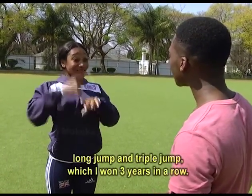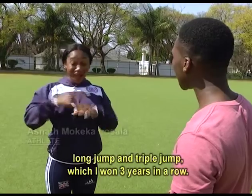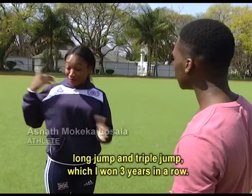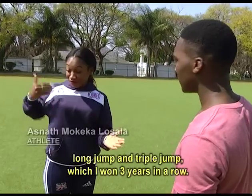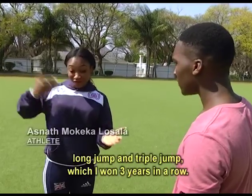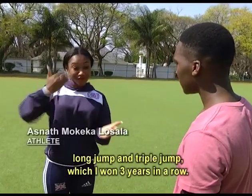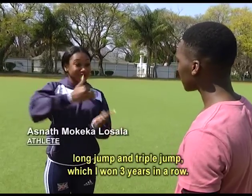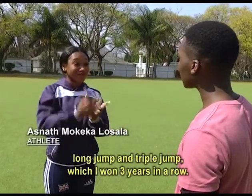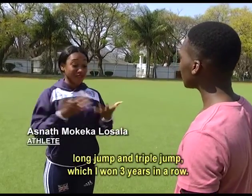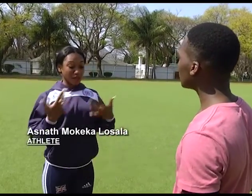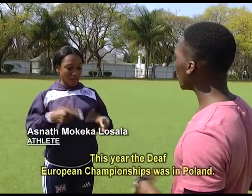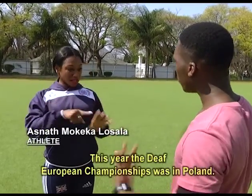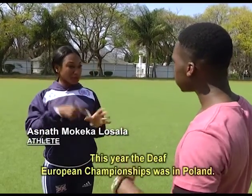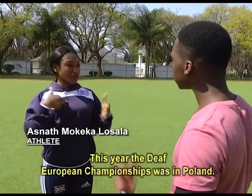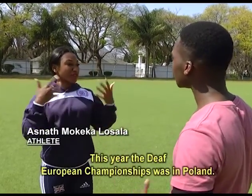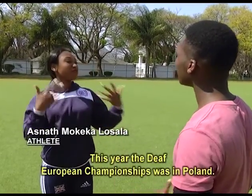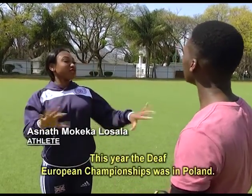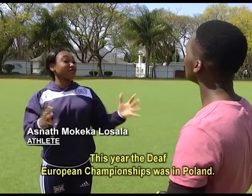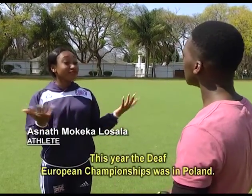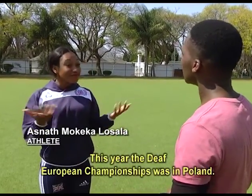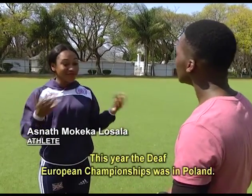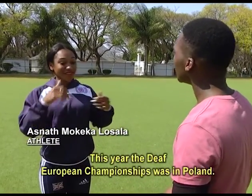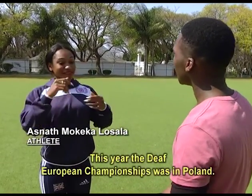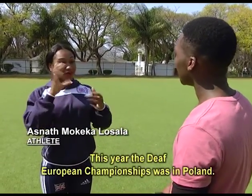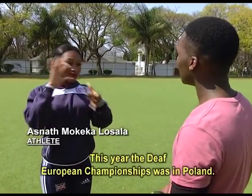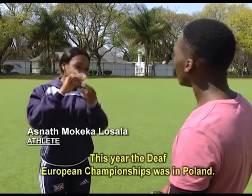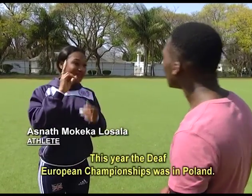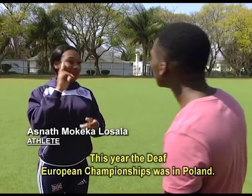in a row. This year the DEF European Championships was in Poland.